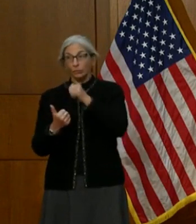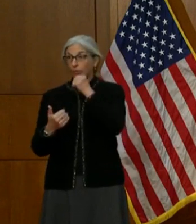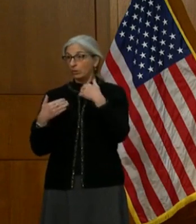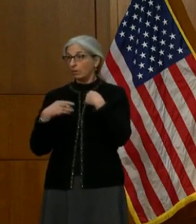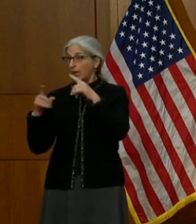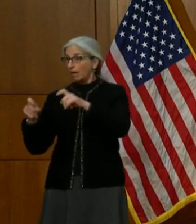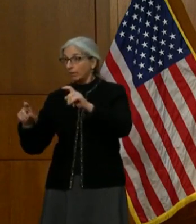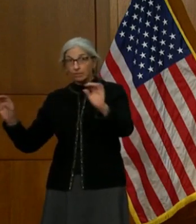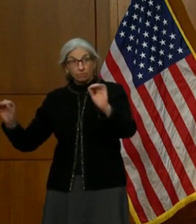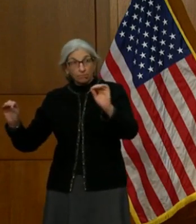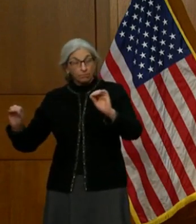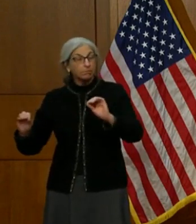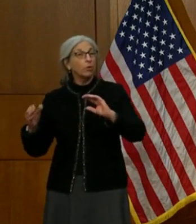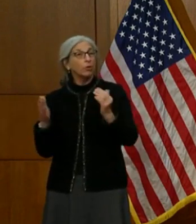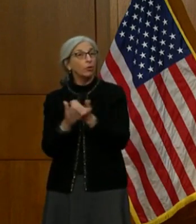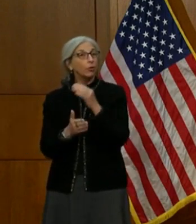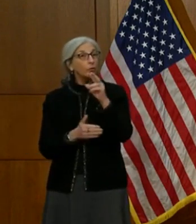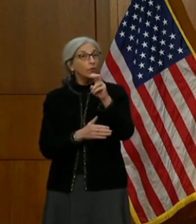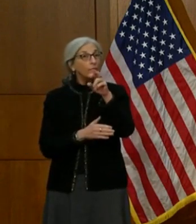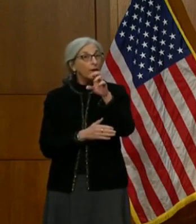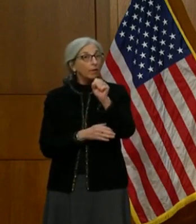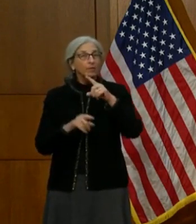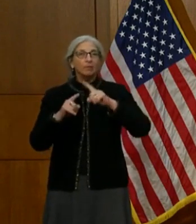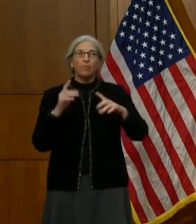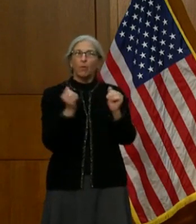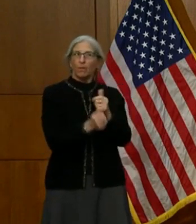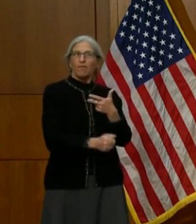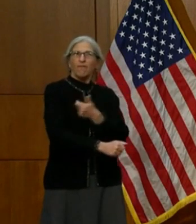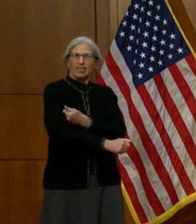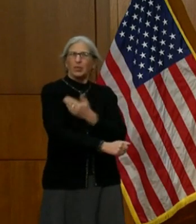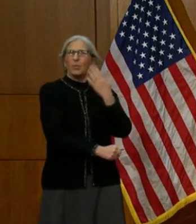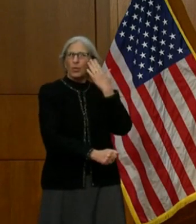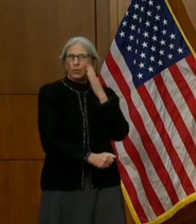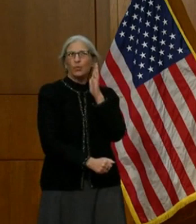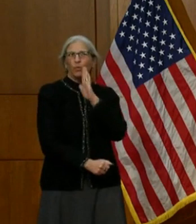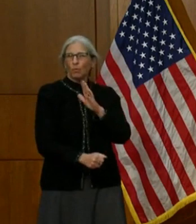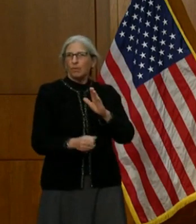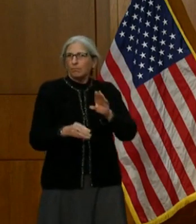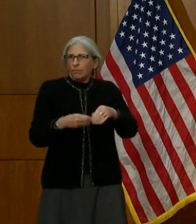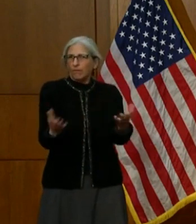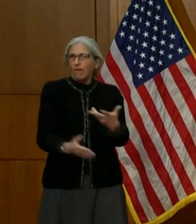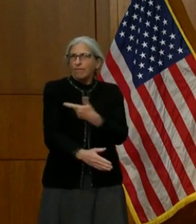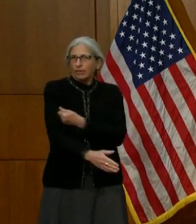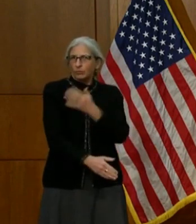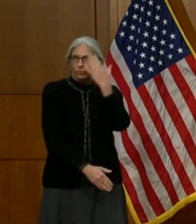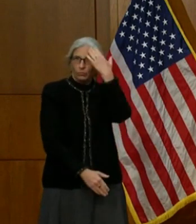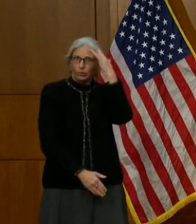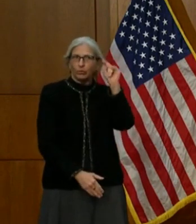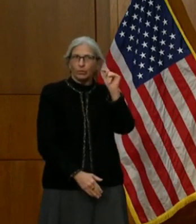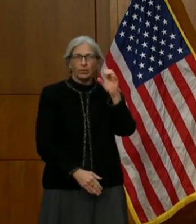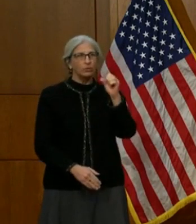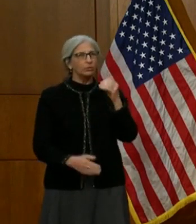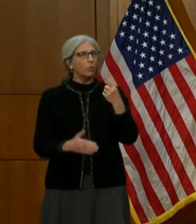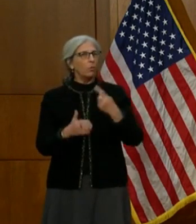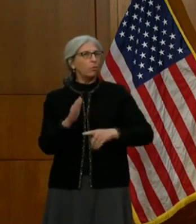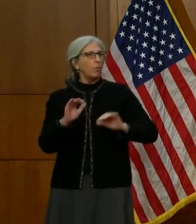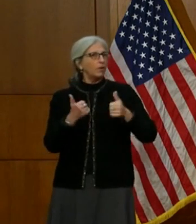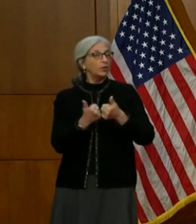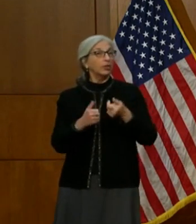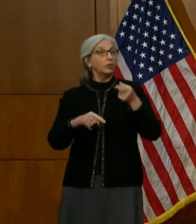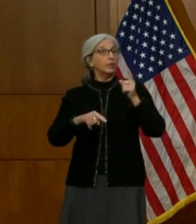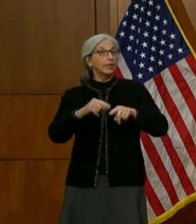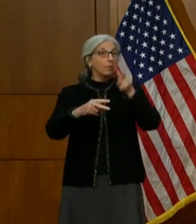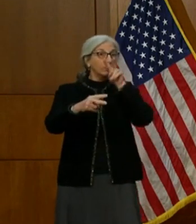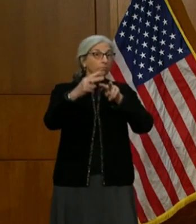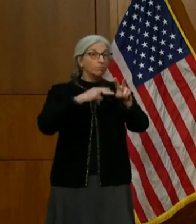virus. I think with vaccines, we definitely saw this coming. What are some of the challenges we didn't or couldn't foresee on